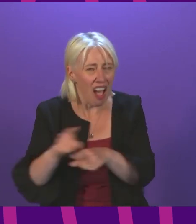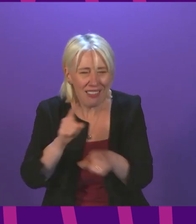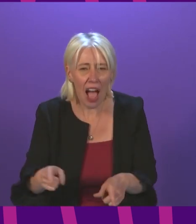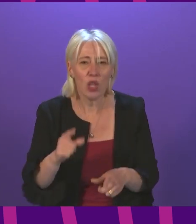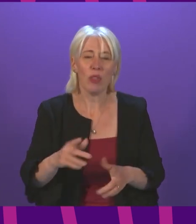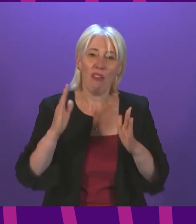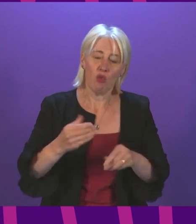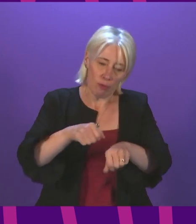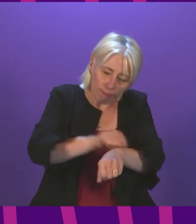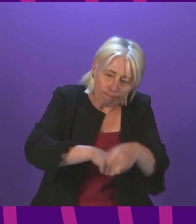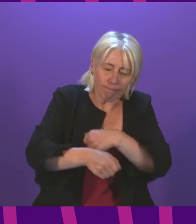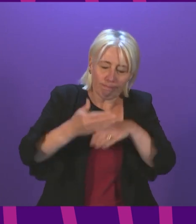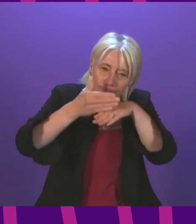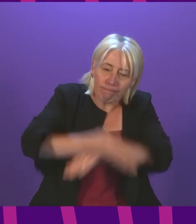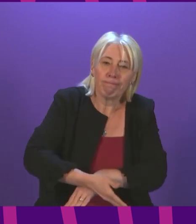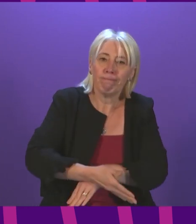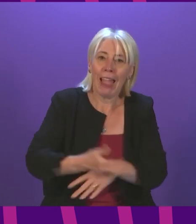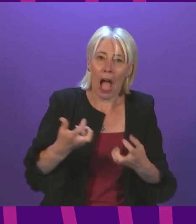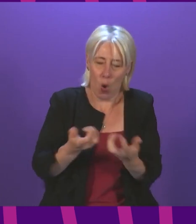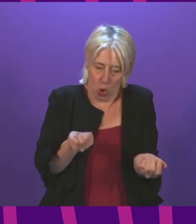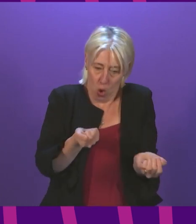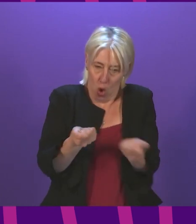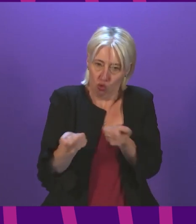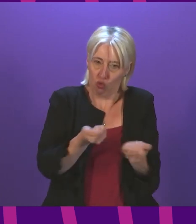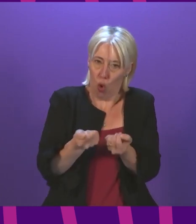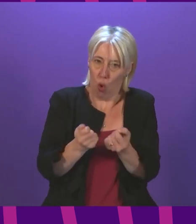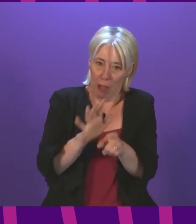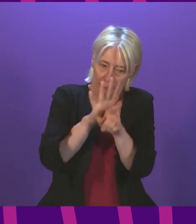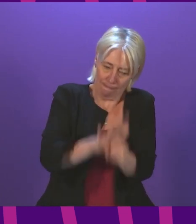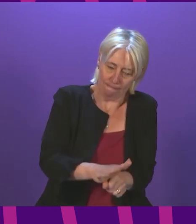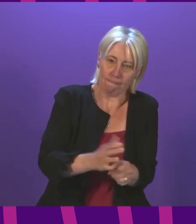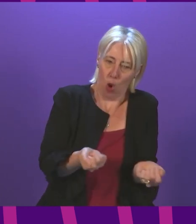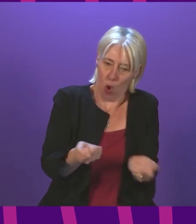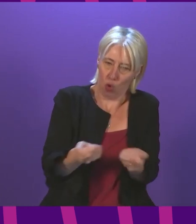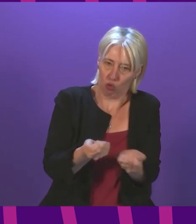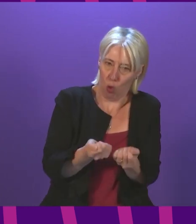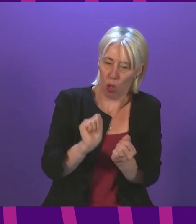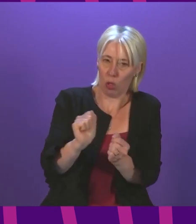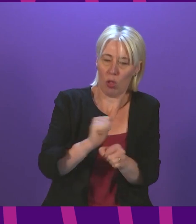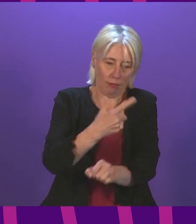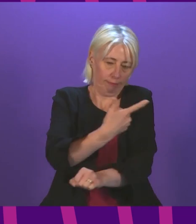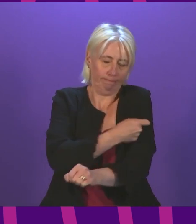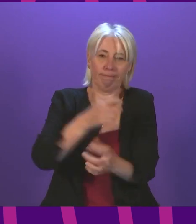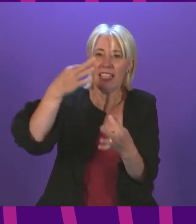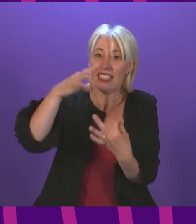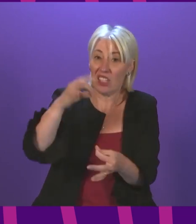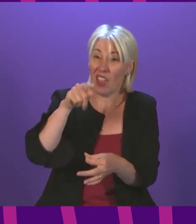to keep it under control to get it under control and keep it under control. Vaccine certification is a proportionate targeted way of